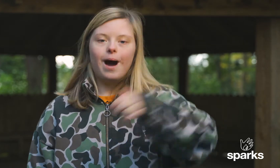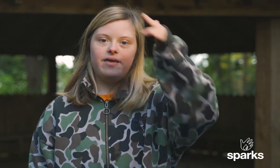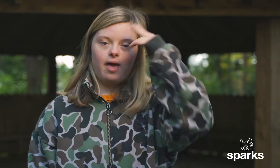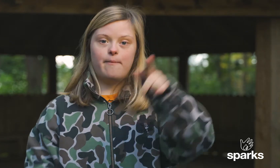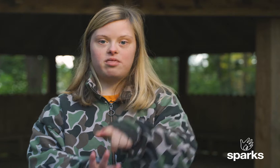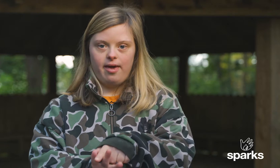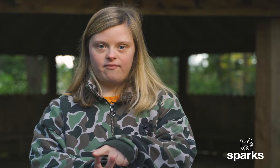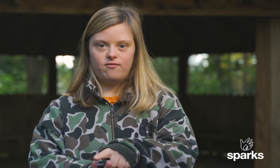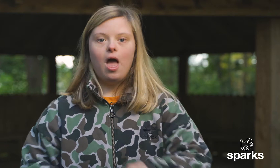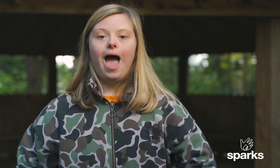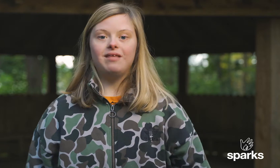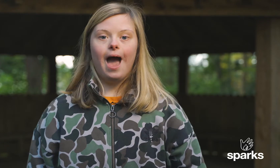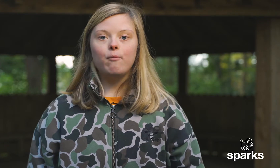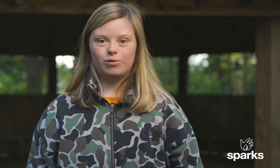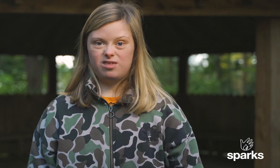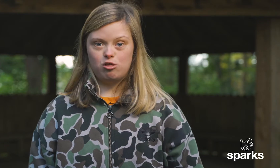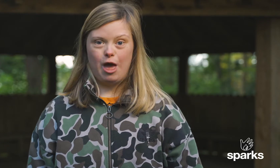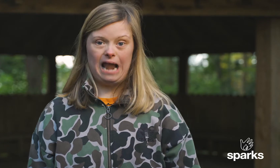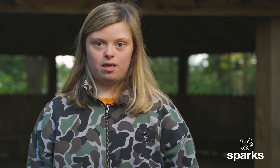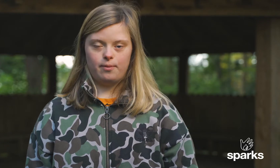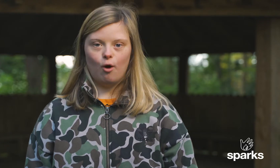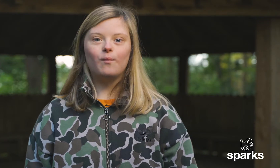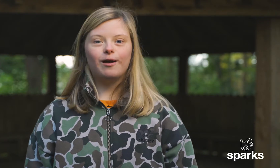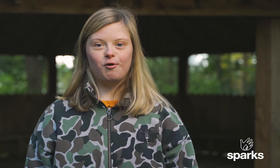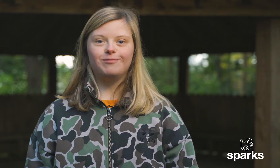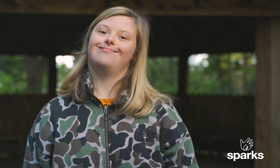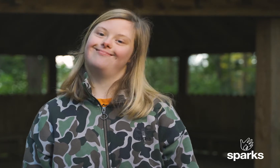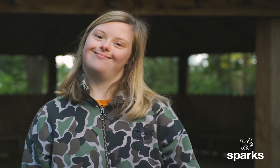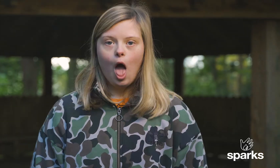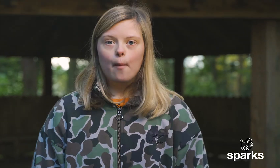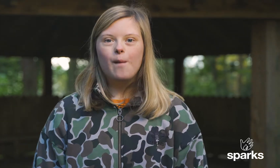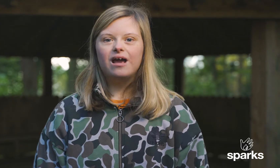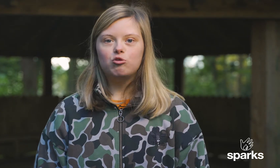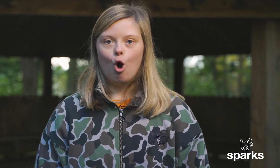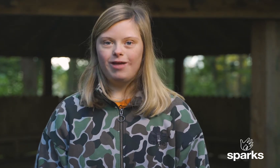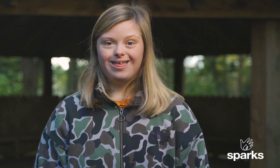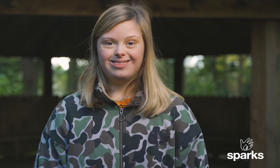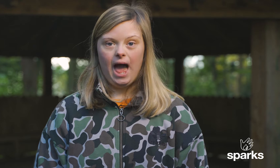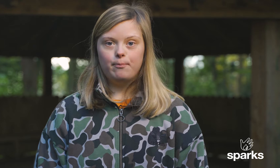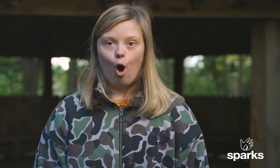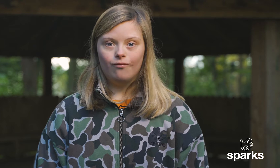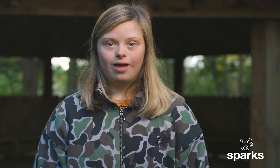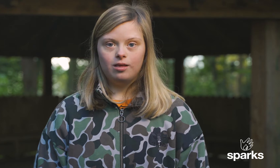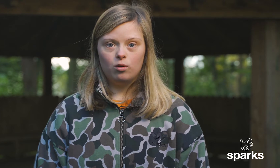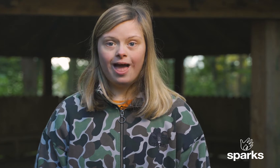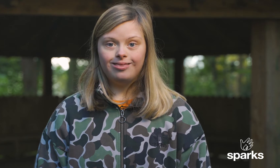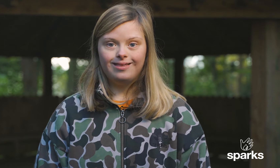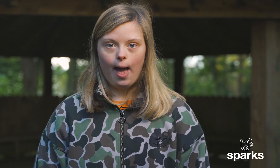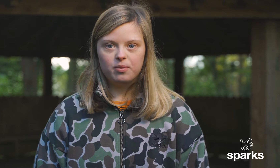my name is Eve and I'm going to teach you a little bit of Maggaeton. Maggaeton is a type of language that helps